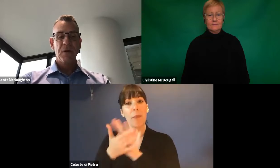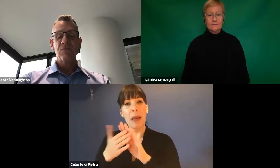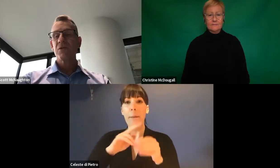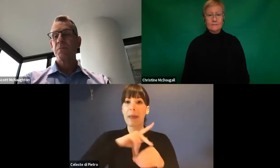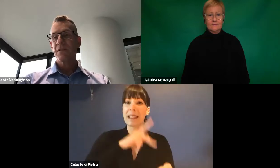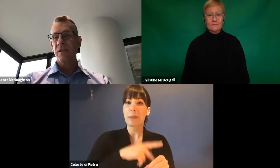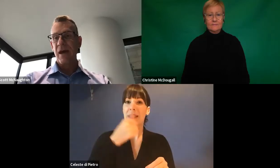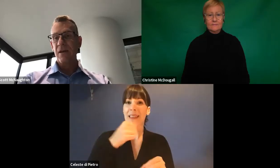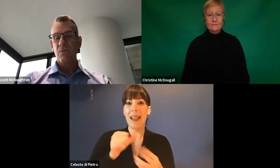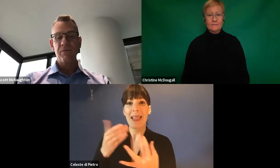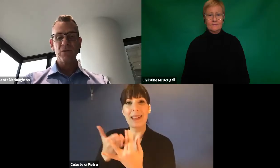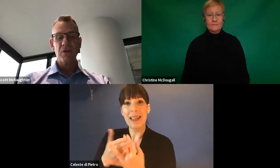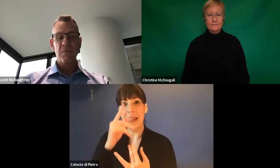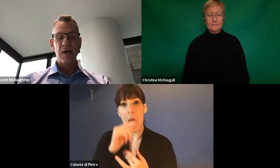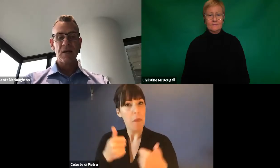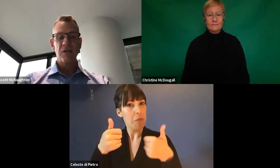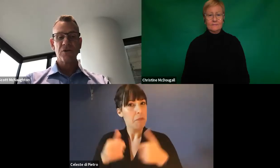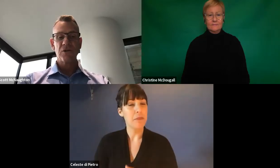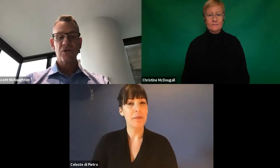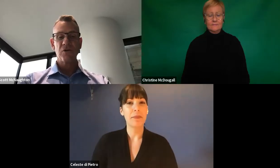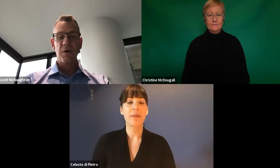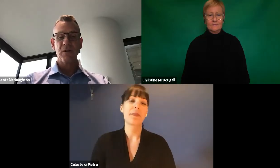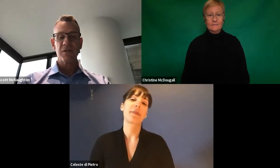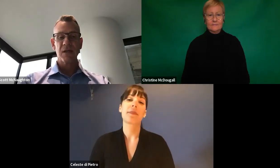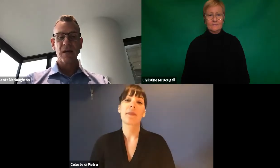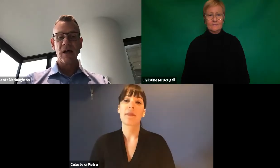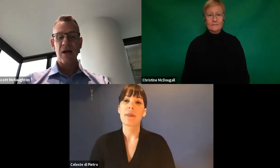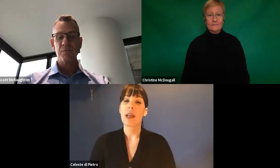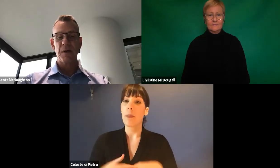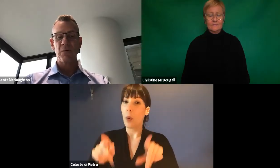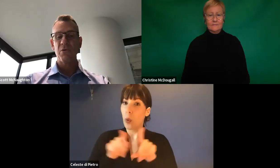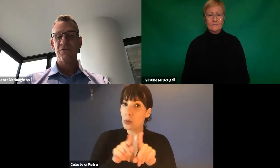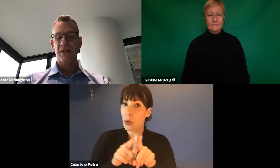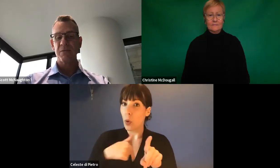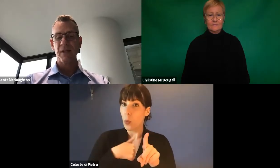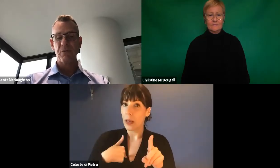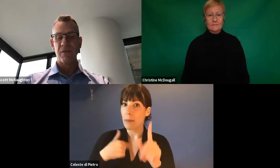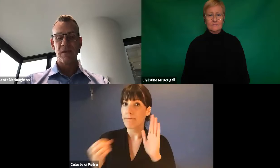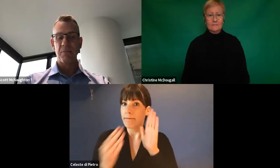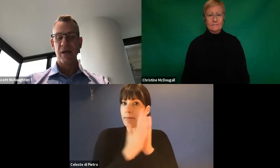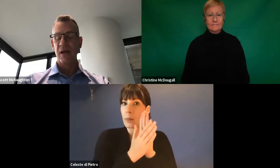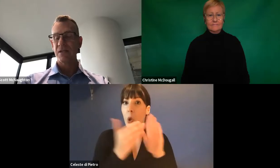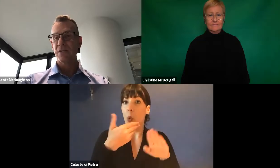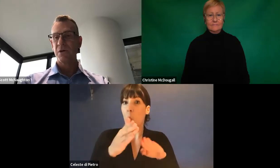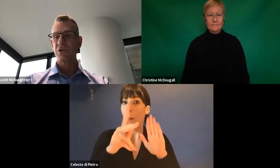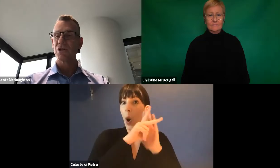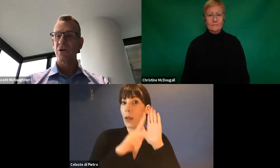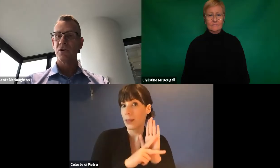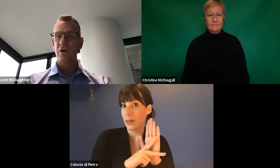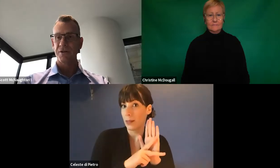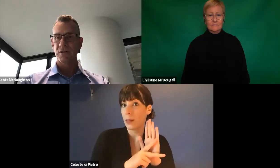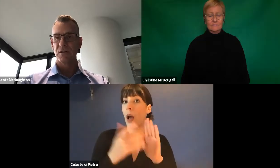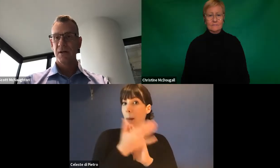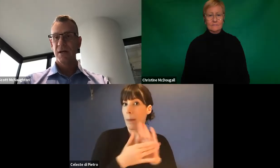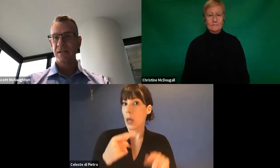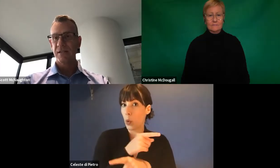But in response to that, we've also made and introduced a new policy that allows people more flexibility within their plans to purchase low